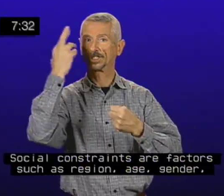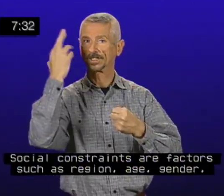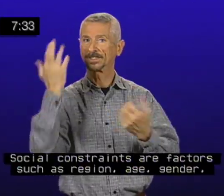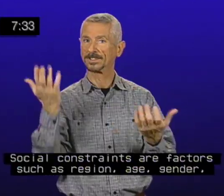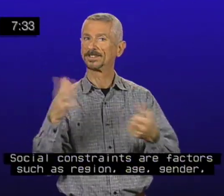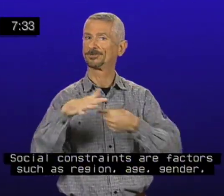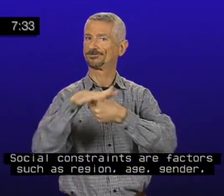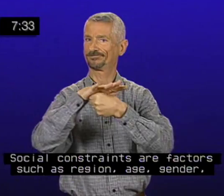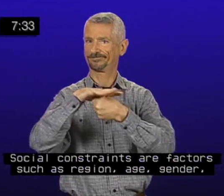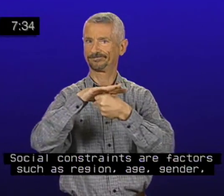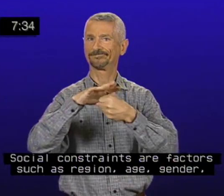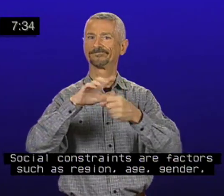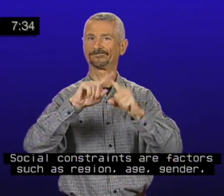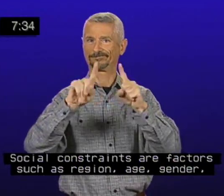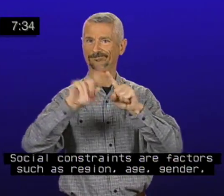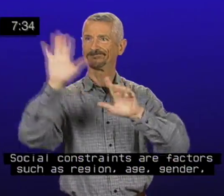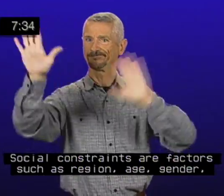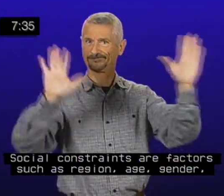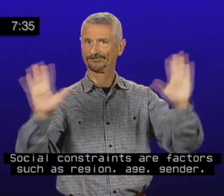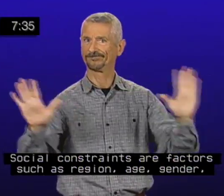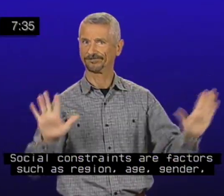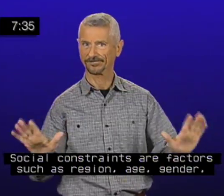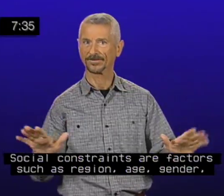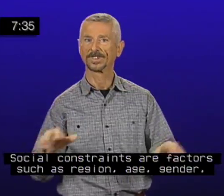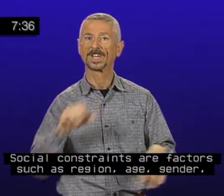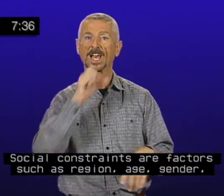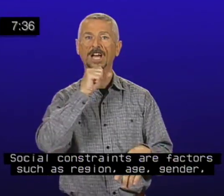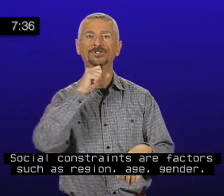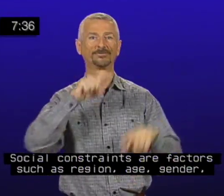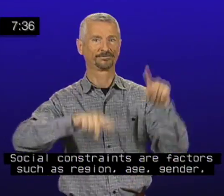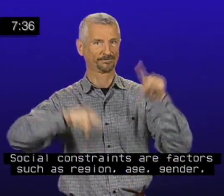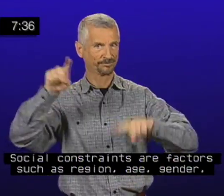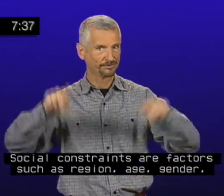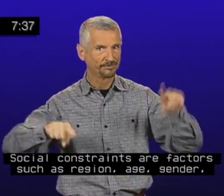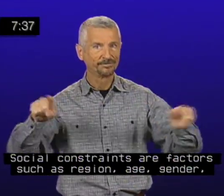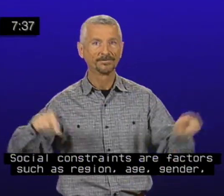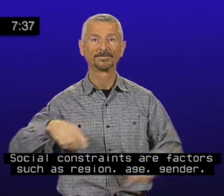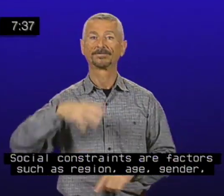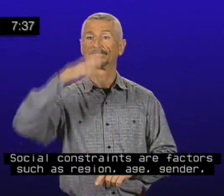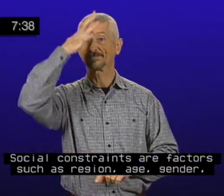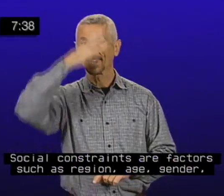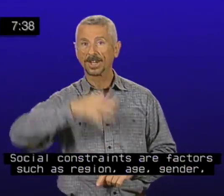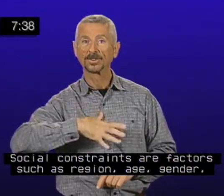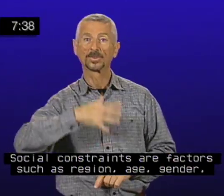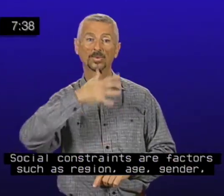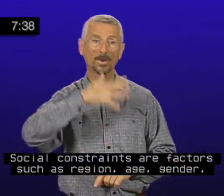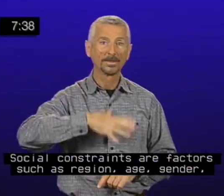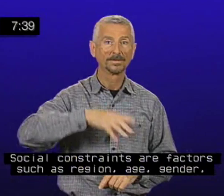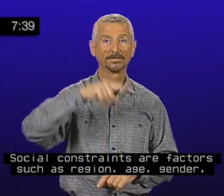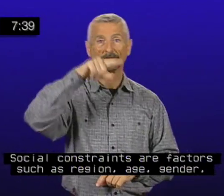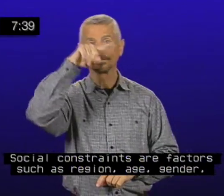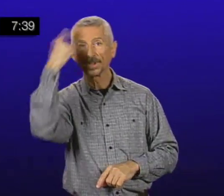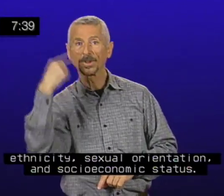are factors such as region, age, gender, ethnicity,